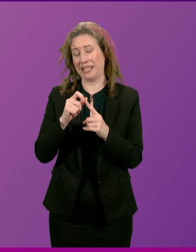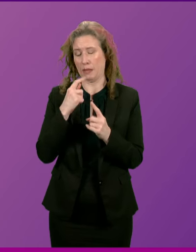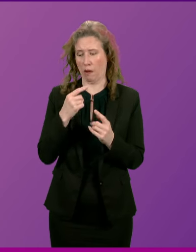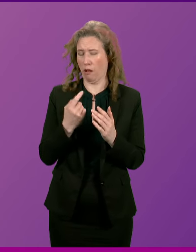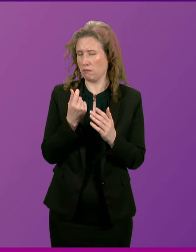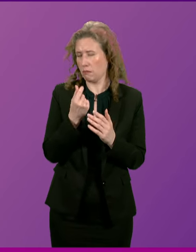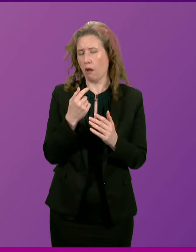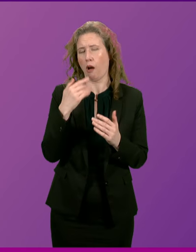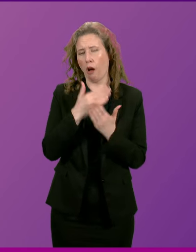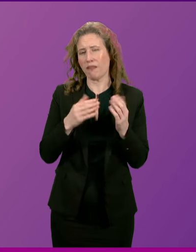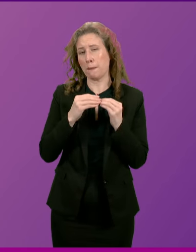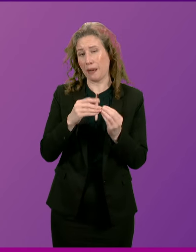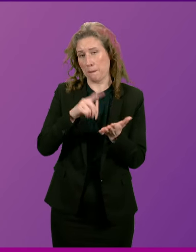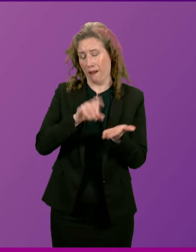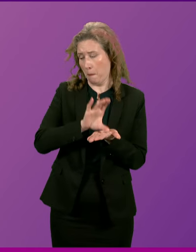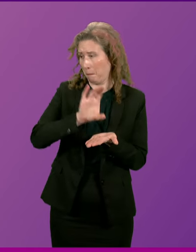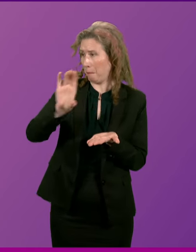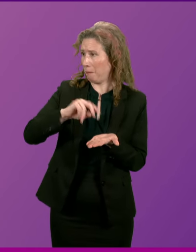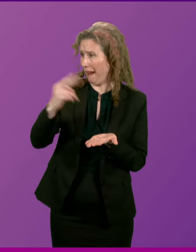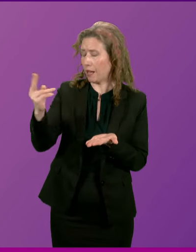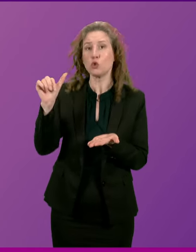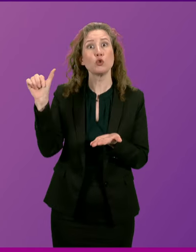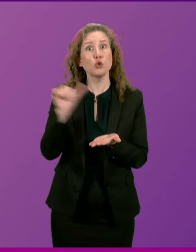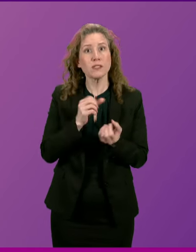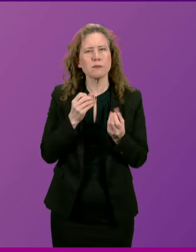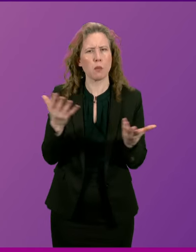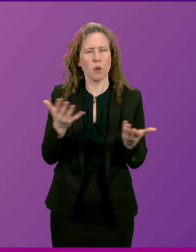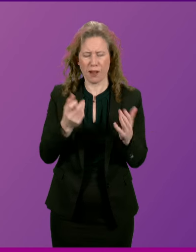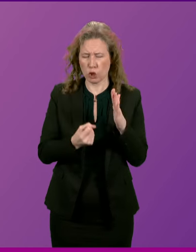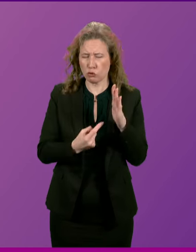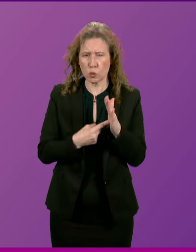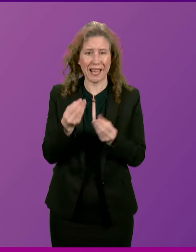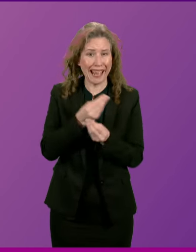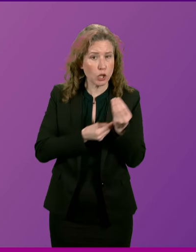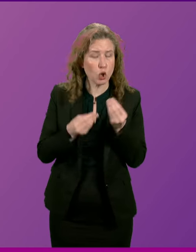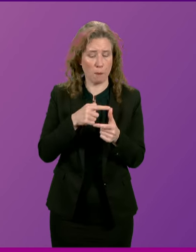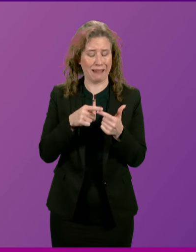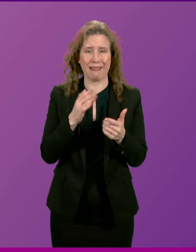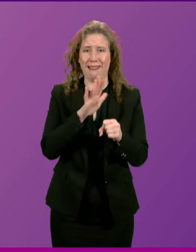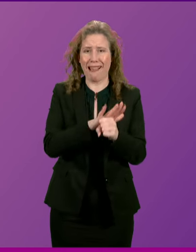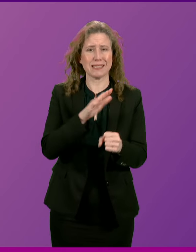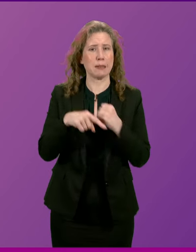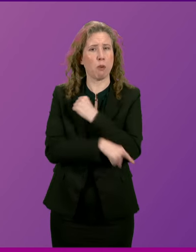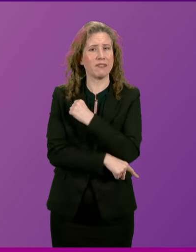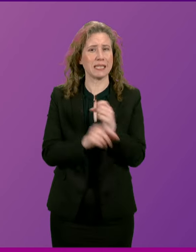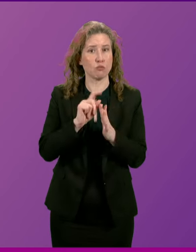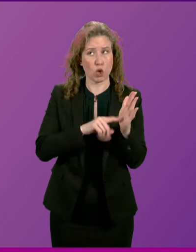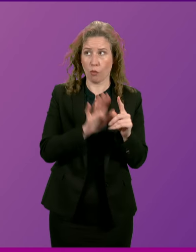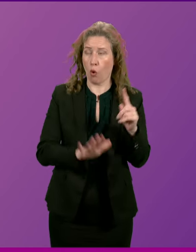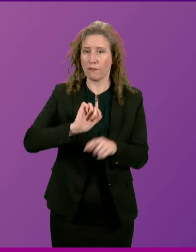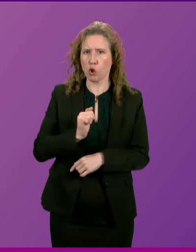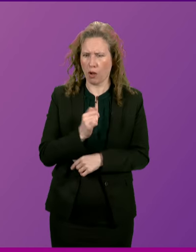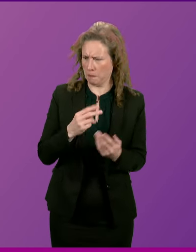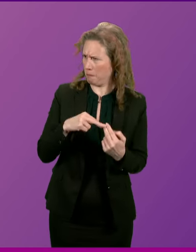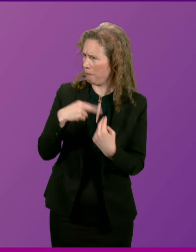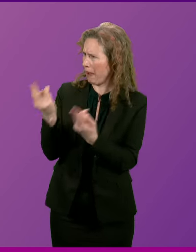to half a billion pounds of funding that should have been spent on crucial economic and anti-poverty projects across Scotland. That is